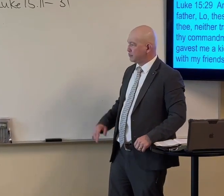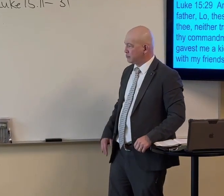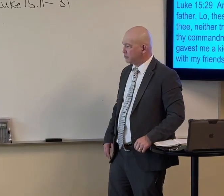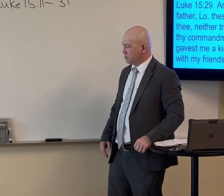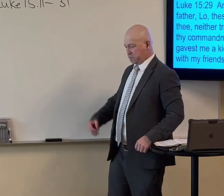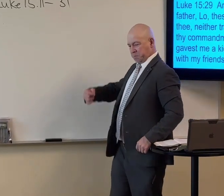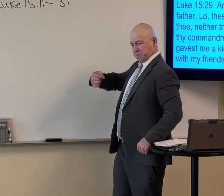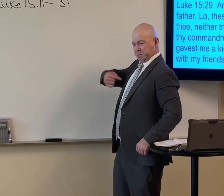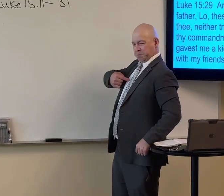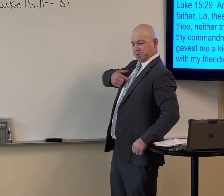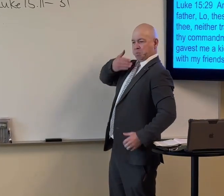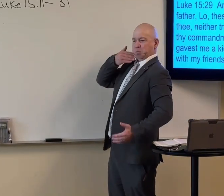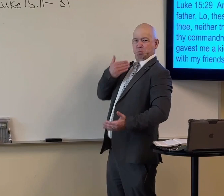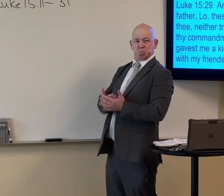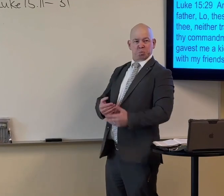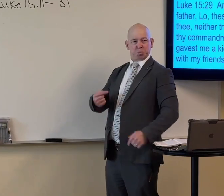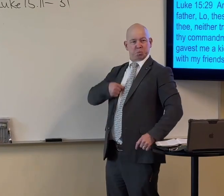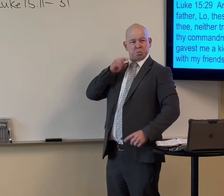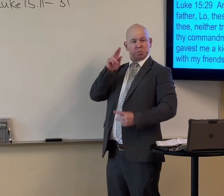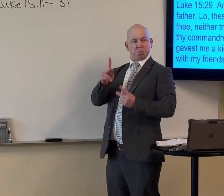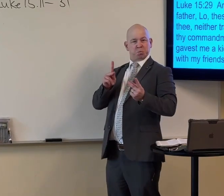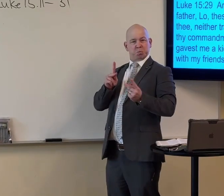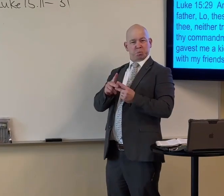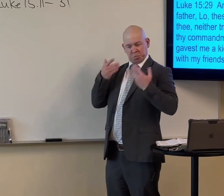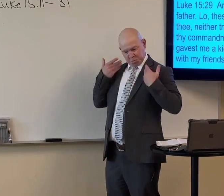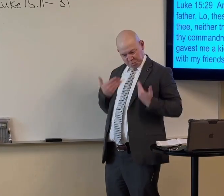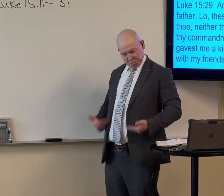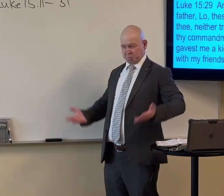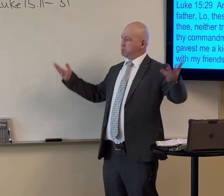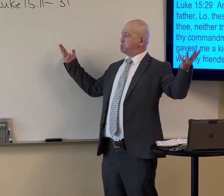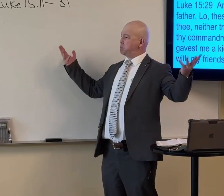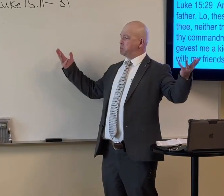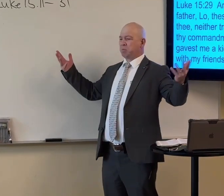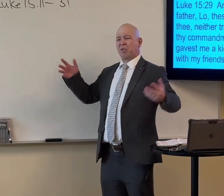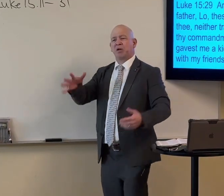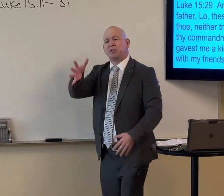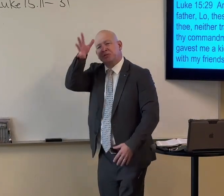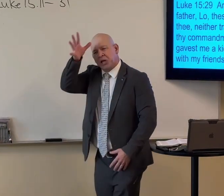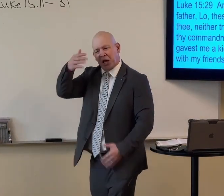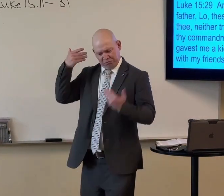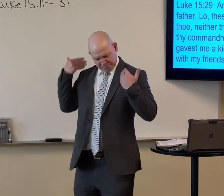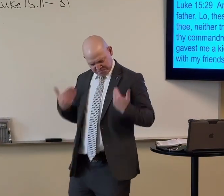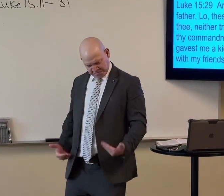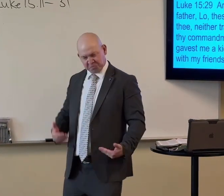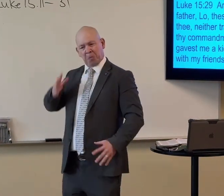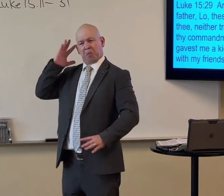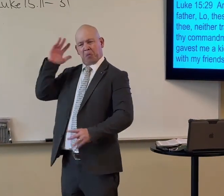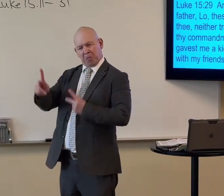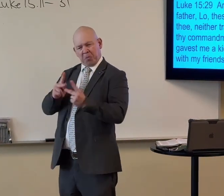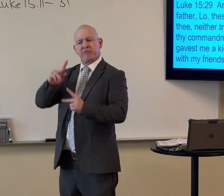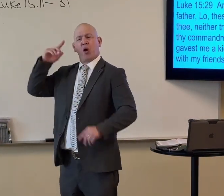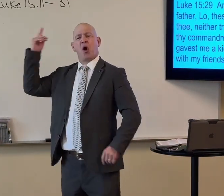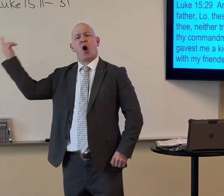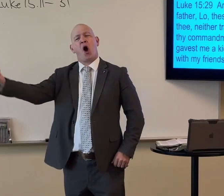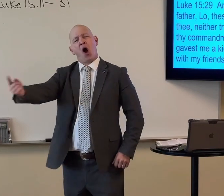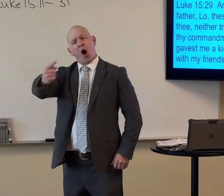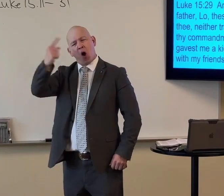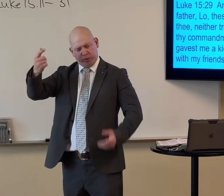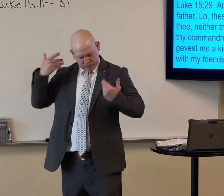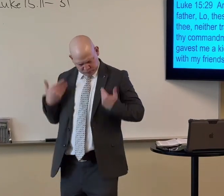Well, he was pious. He's like. Look at how good and perfect I am. And father. Don't you notice how